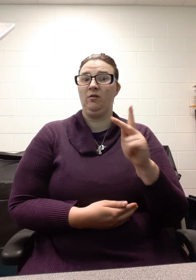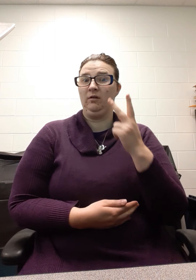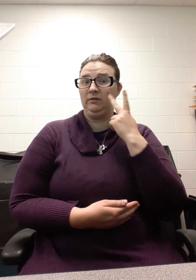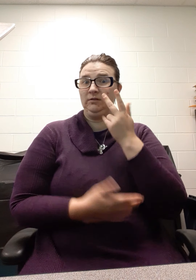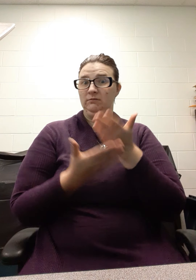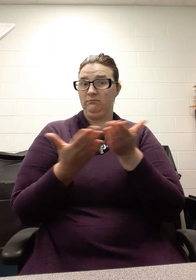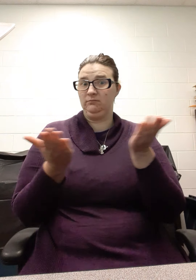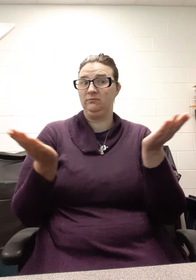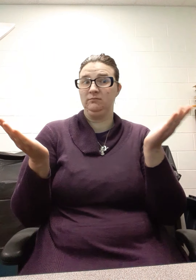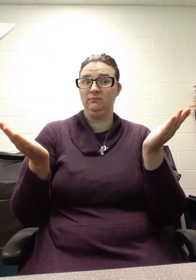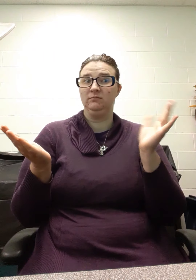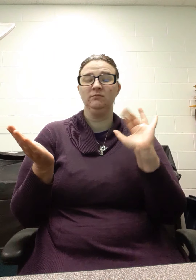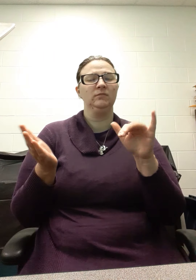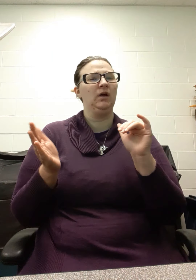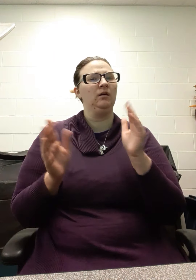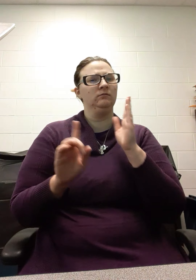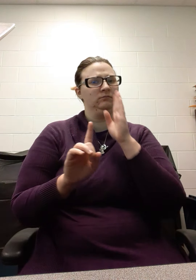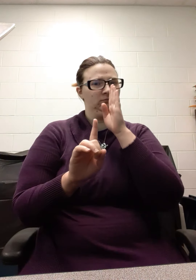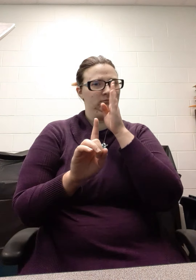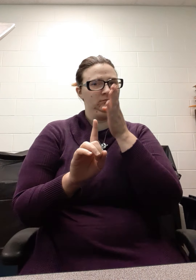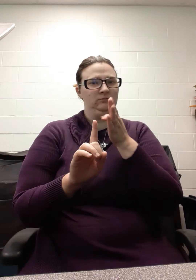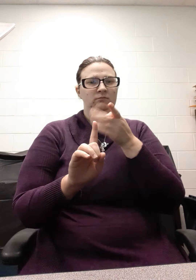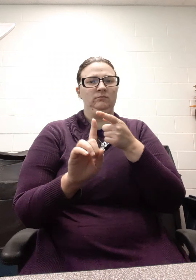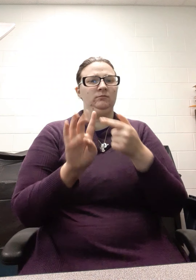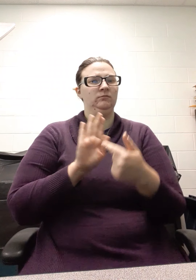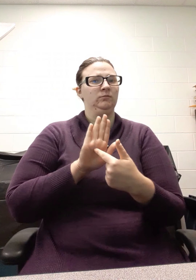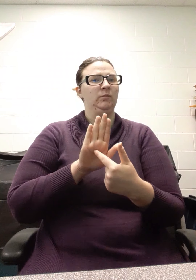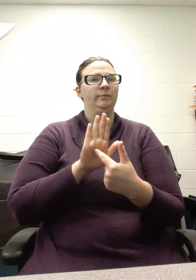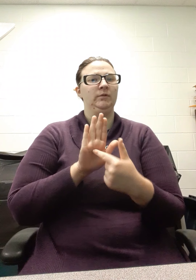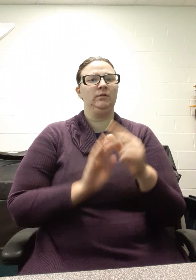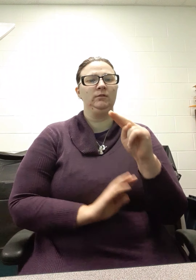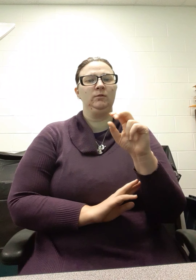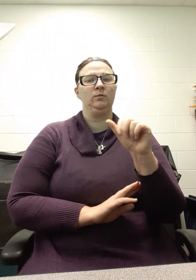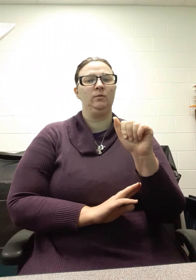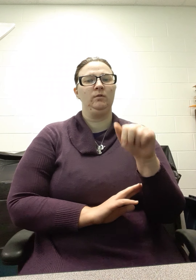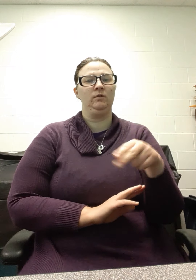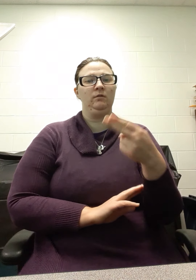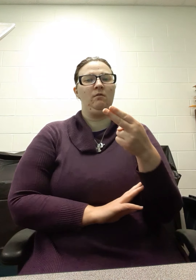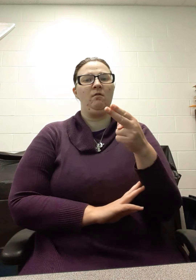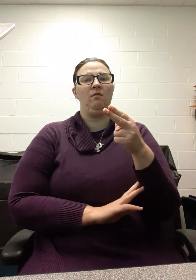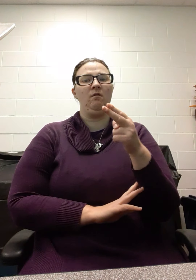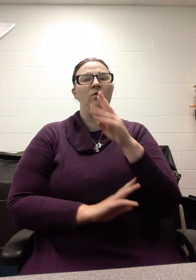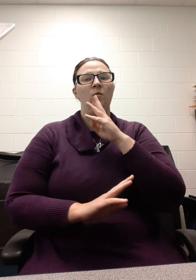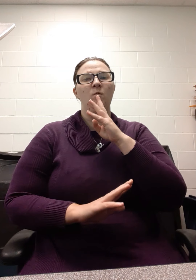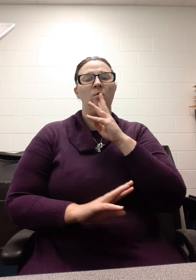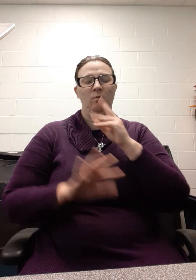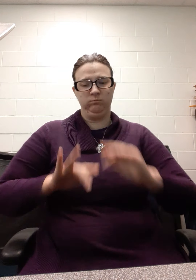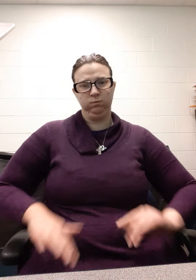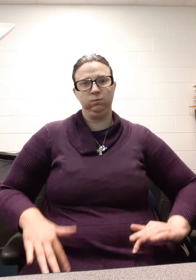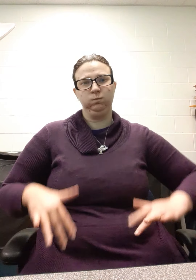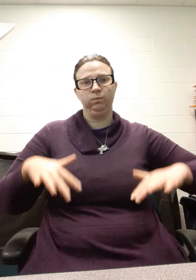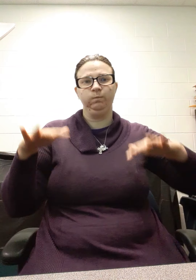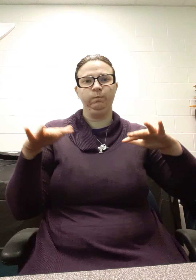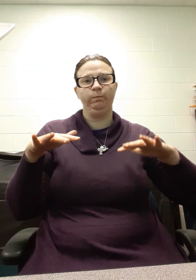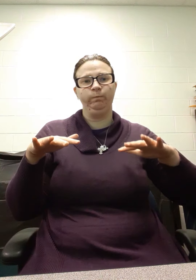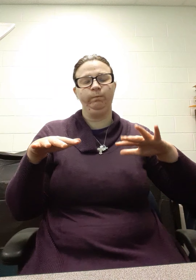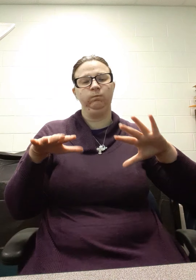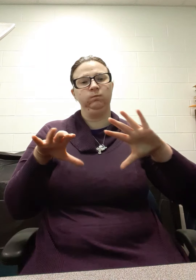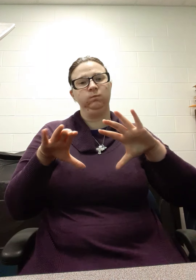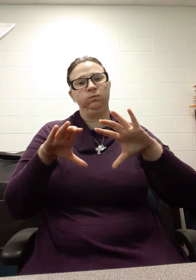representation of the biblical account of Noah and the flood. So what we've done here is we've taken the true dimensions of